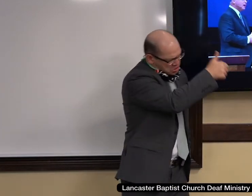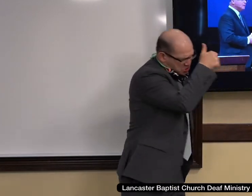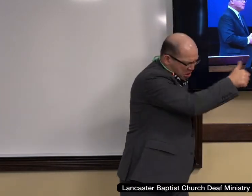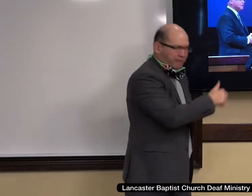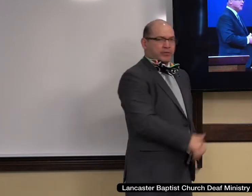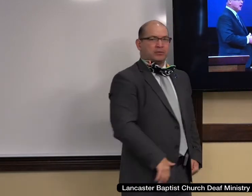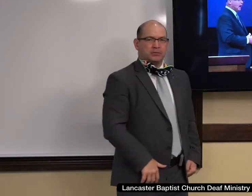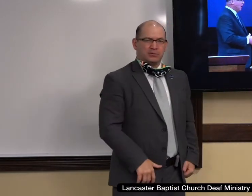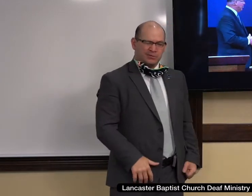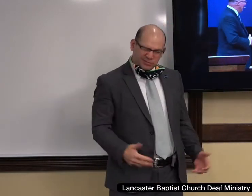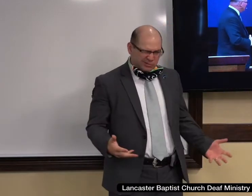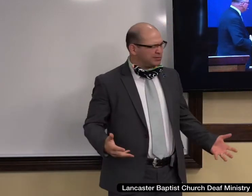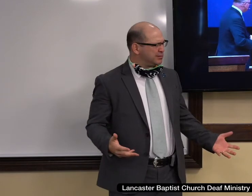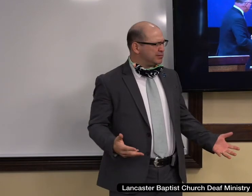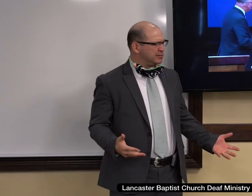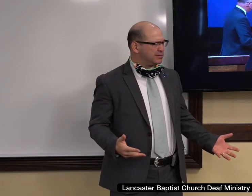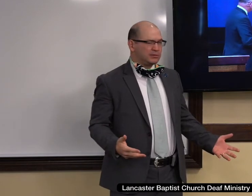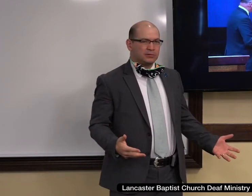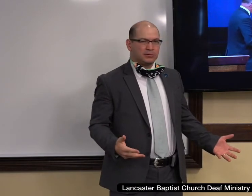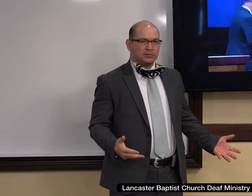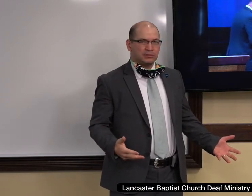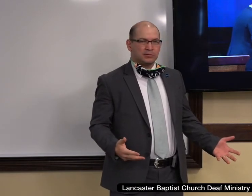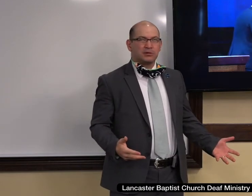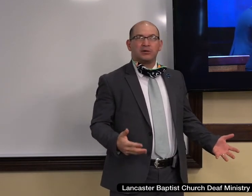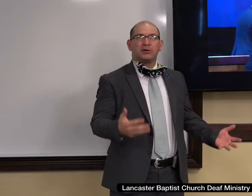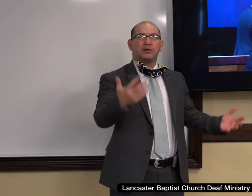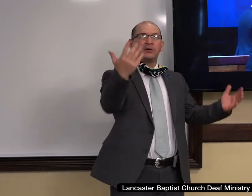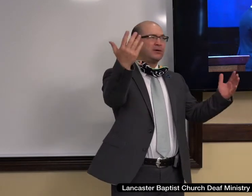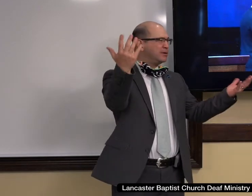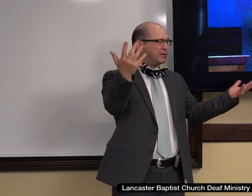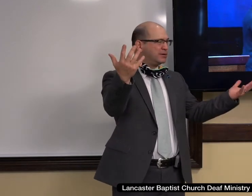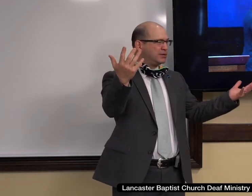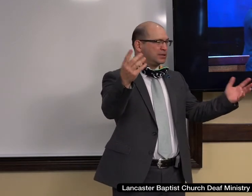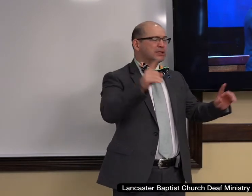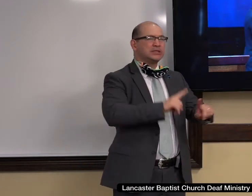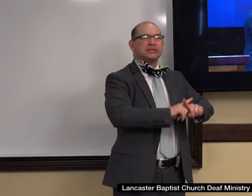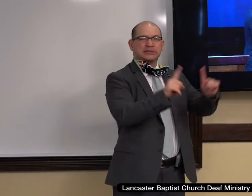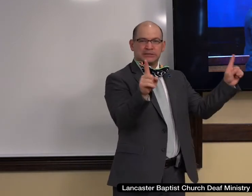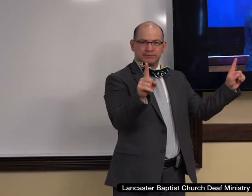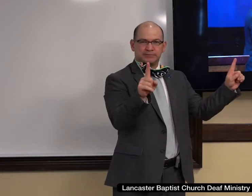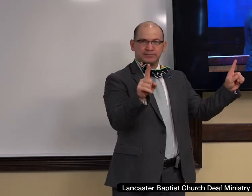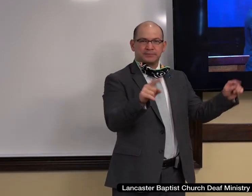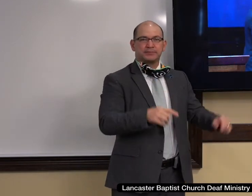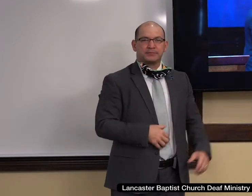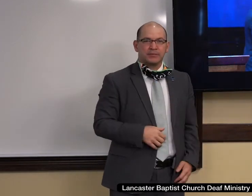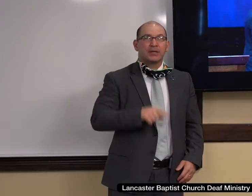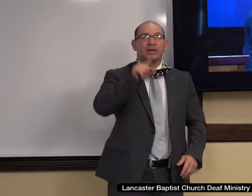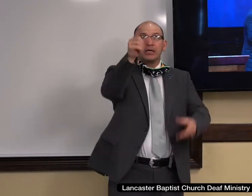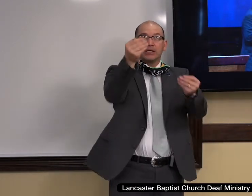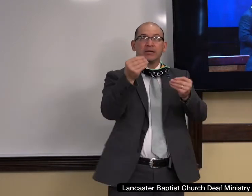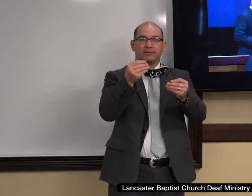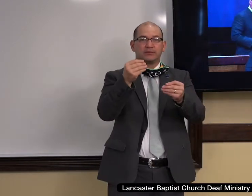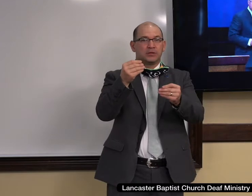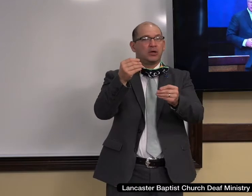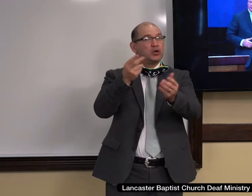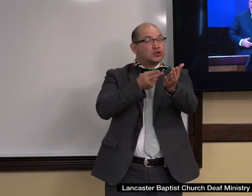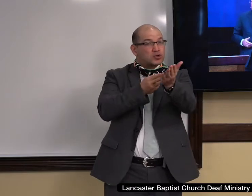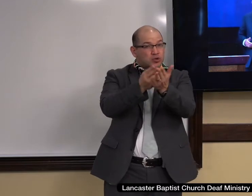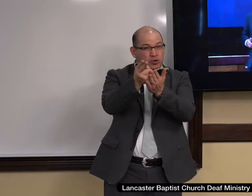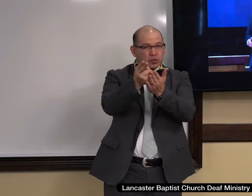live. And in God's view, he will give to us absolute truth, right? Buy the truth and sell